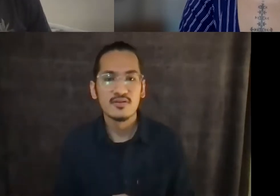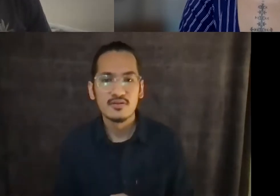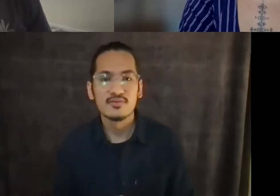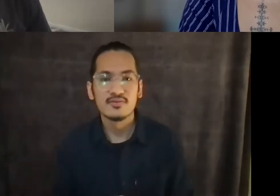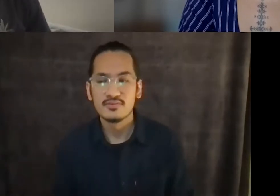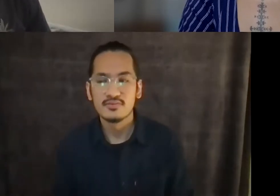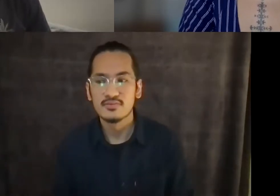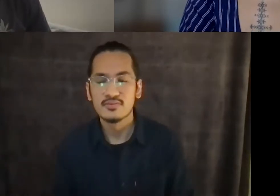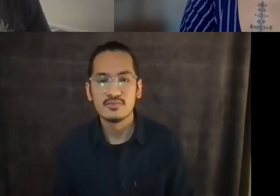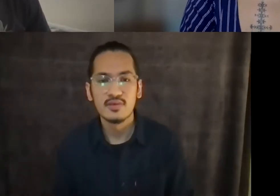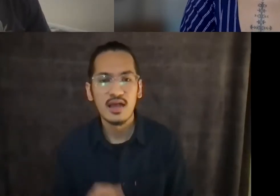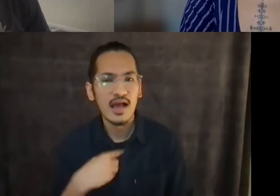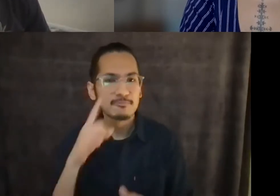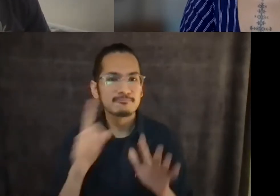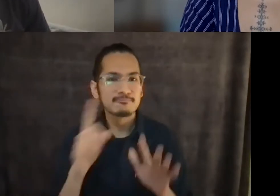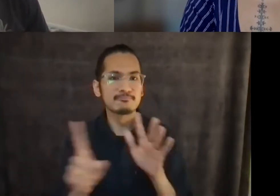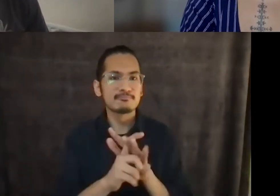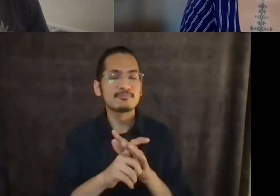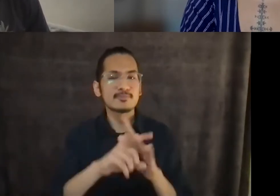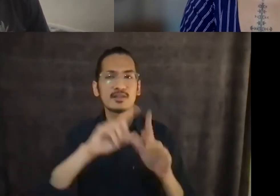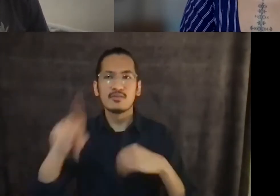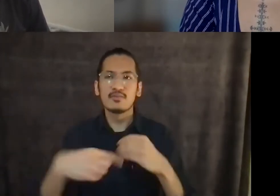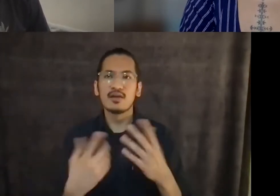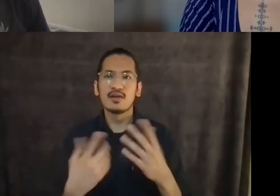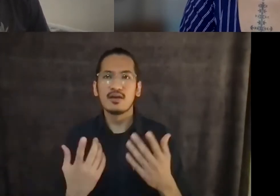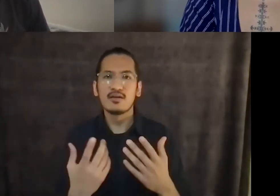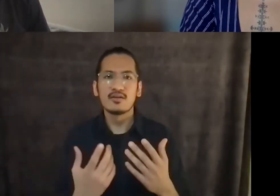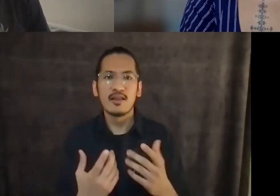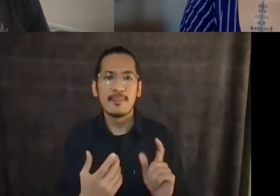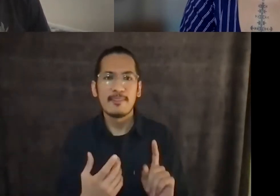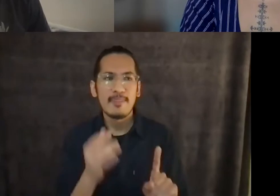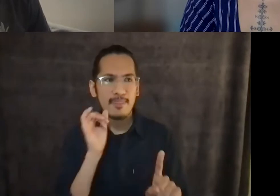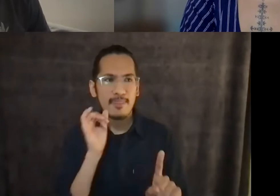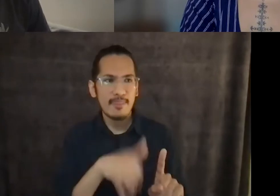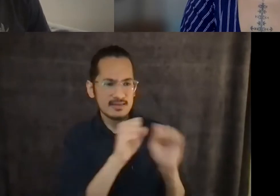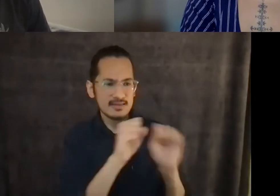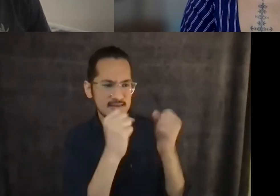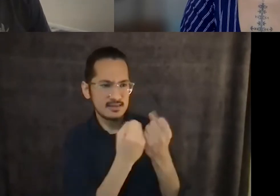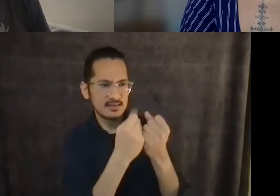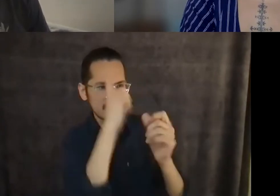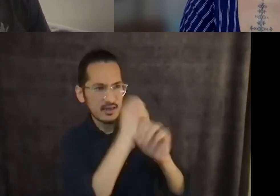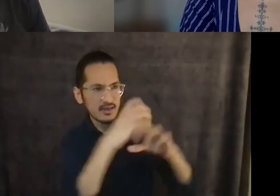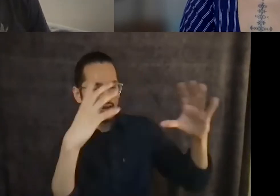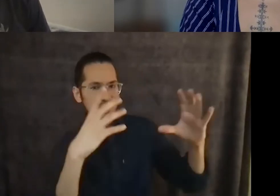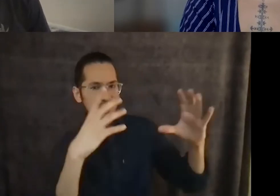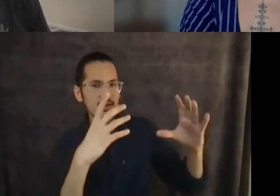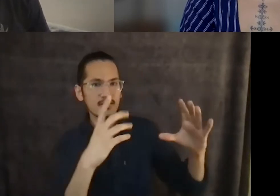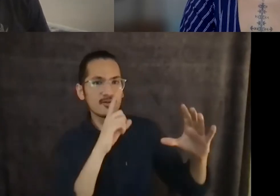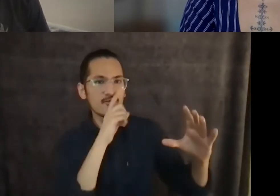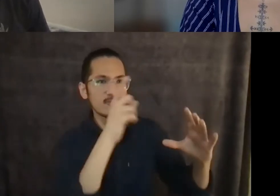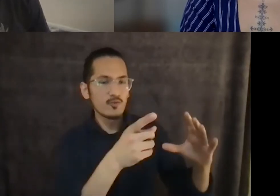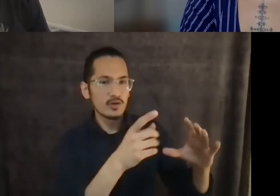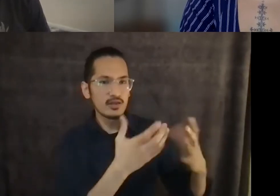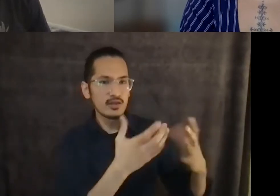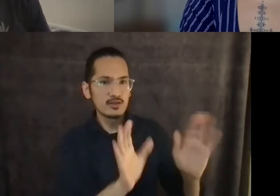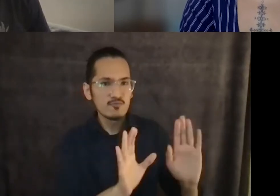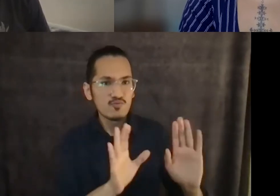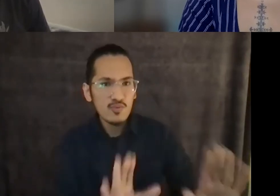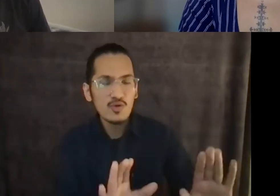think about what that kind of society enabled and required in terms of how